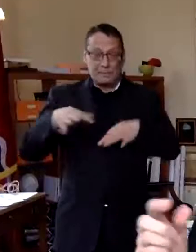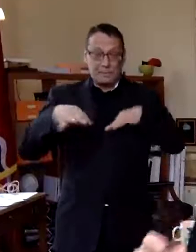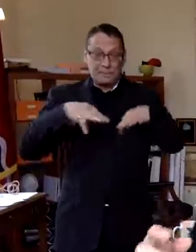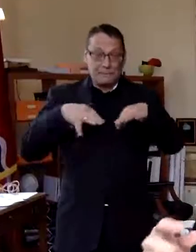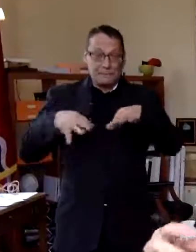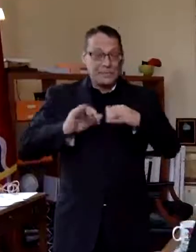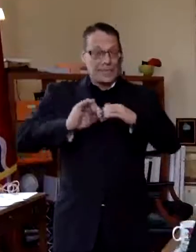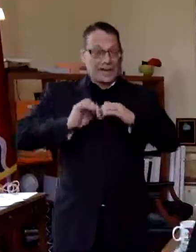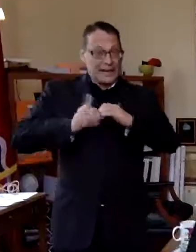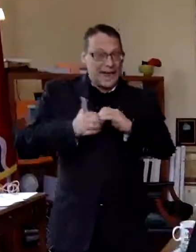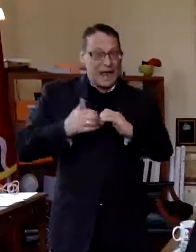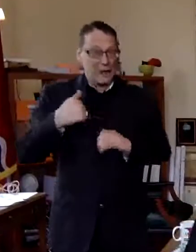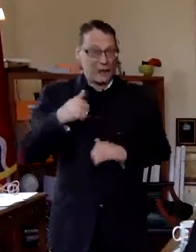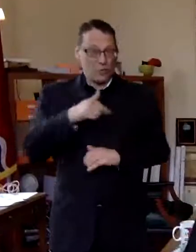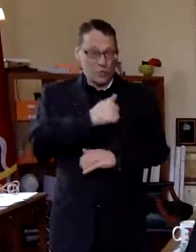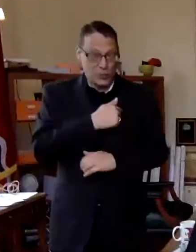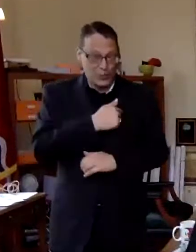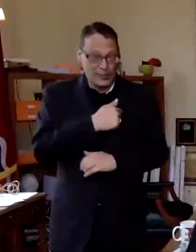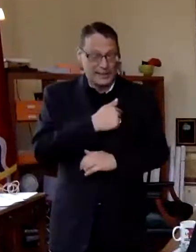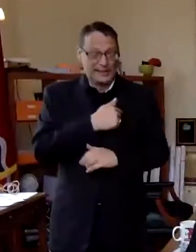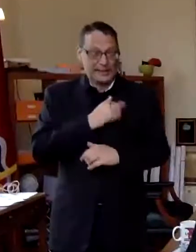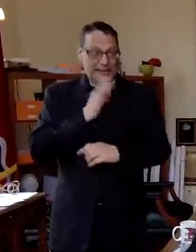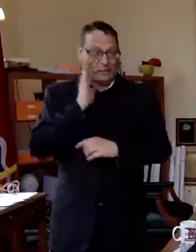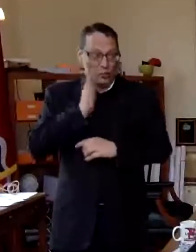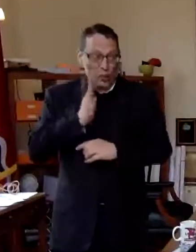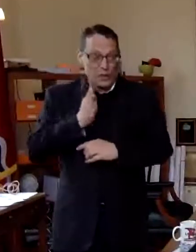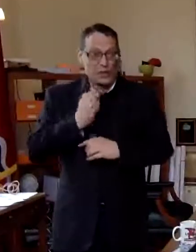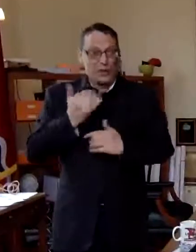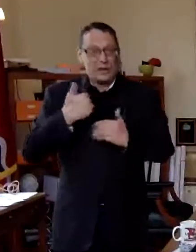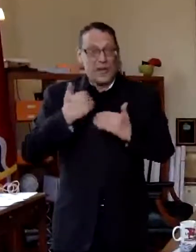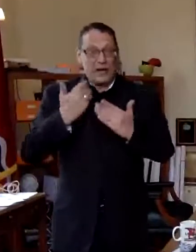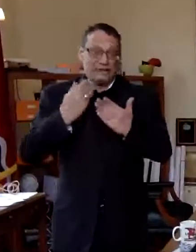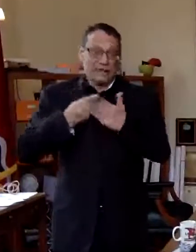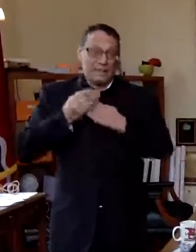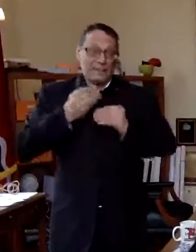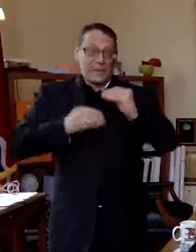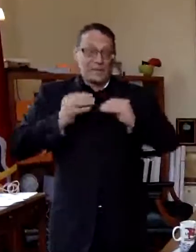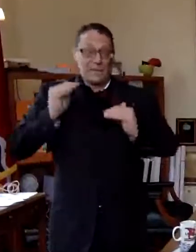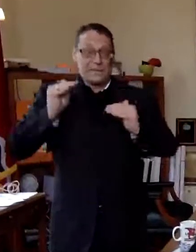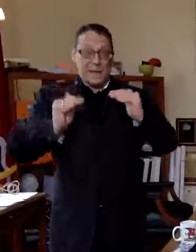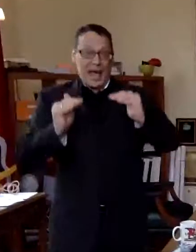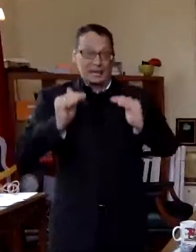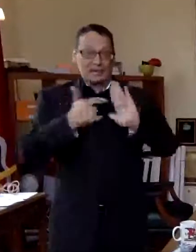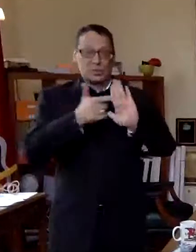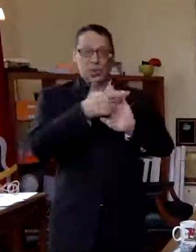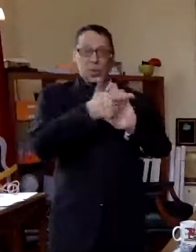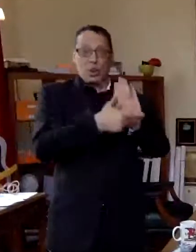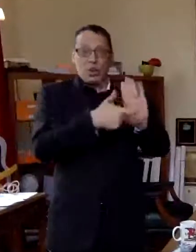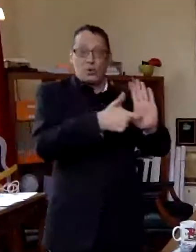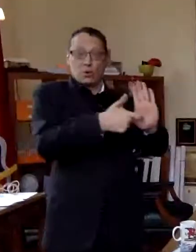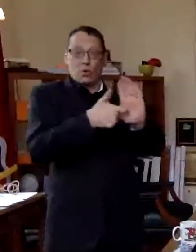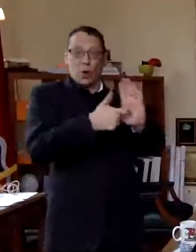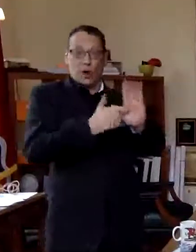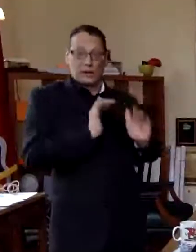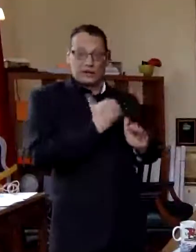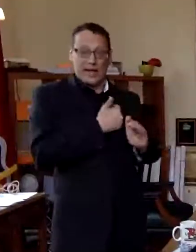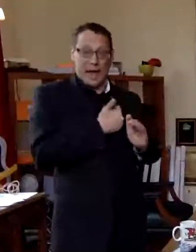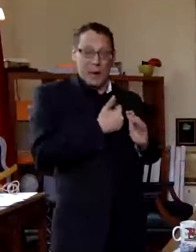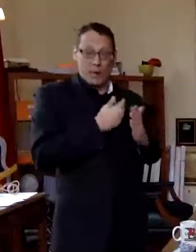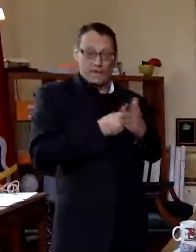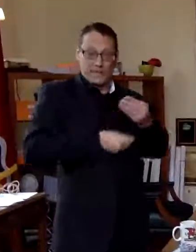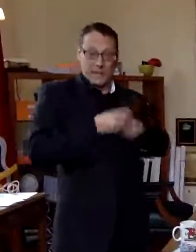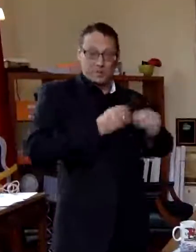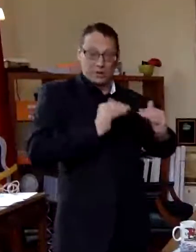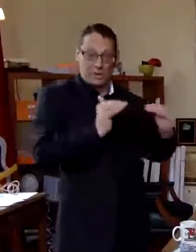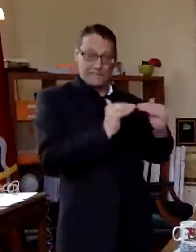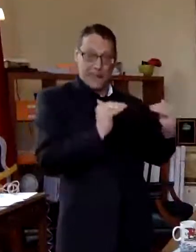how we are actually going to uh have a balanced budget which we're required by law to have and that's not even the